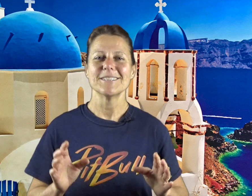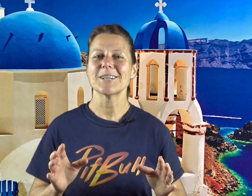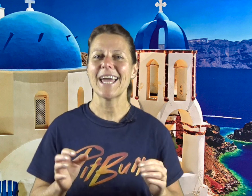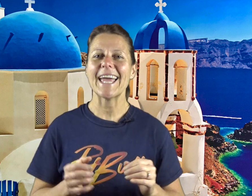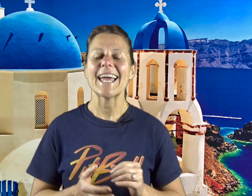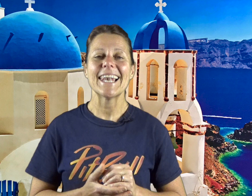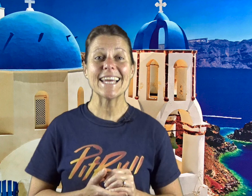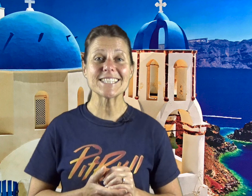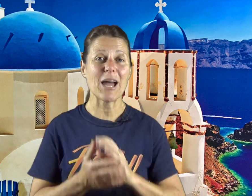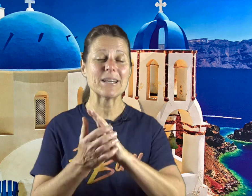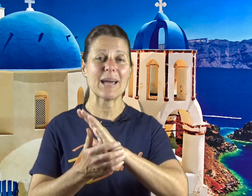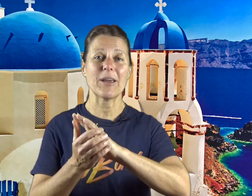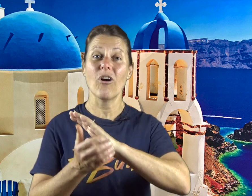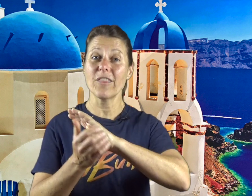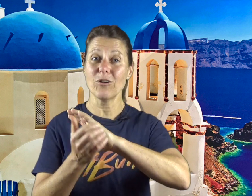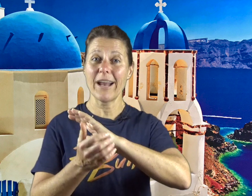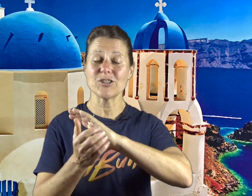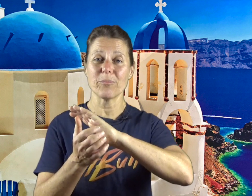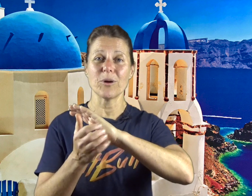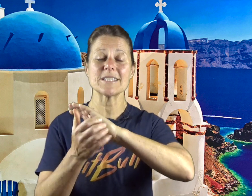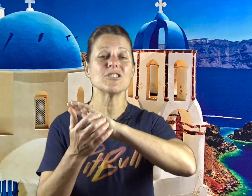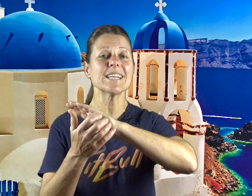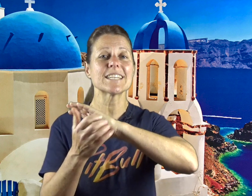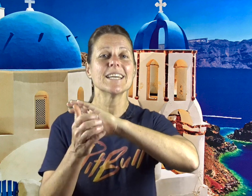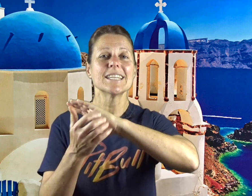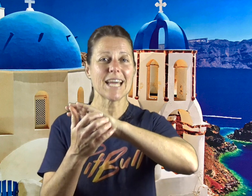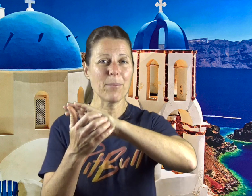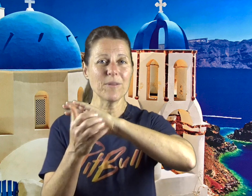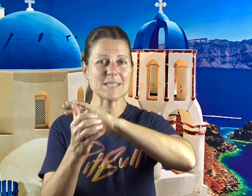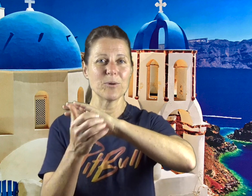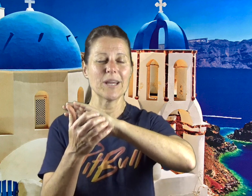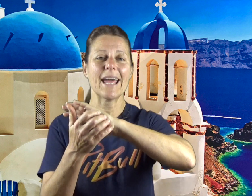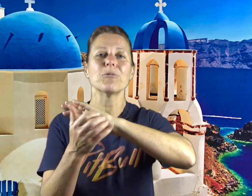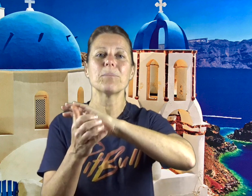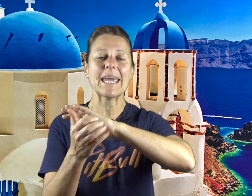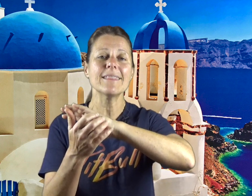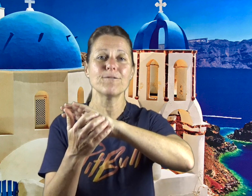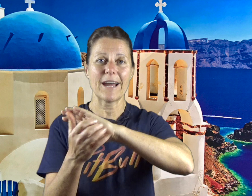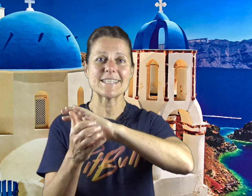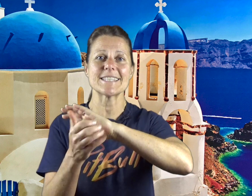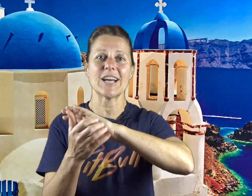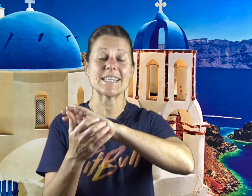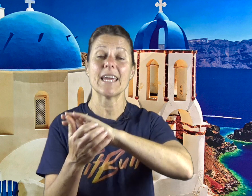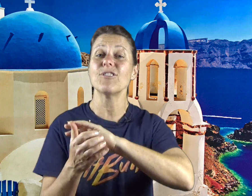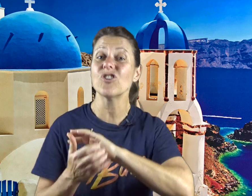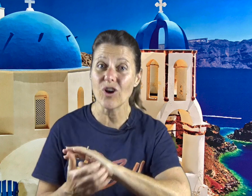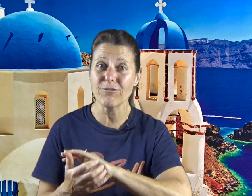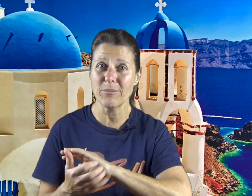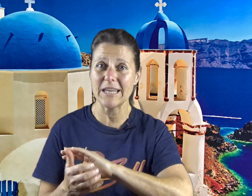So Let's start by tapping on the karate chop point. So just tap on this point and repeat the phrases that I say. If you're not familiar